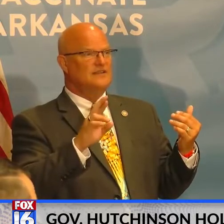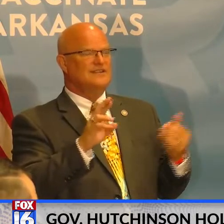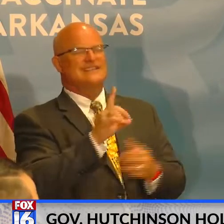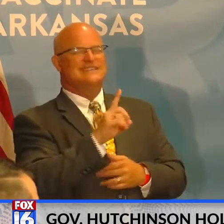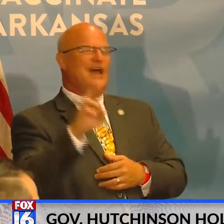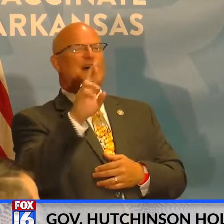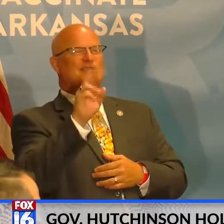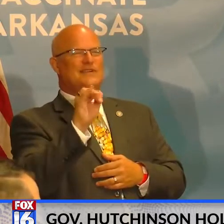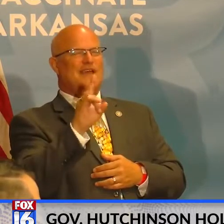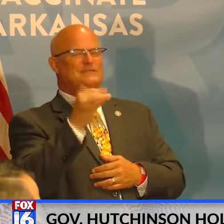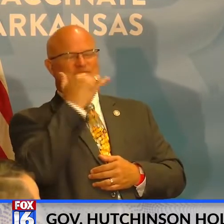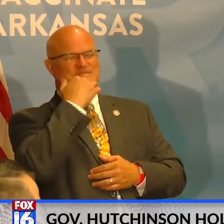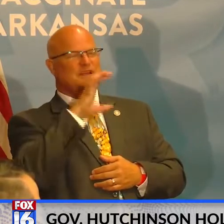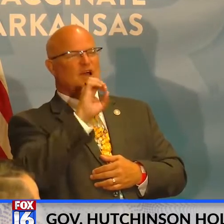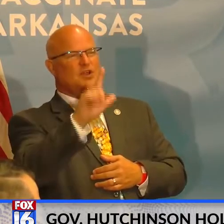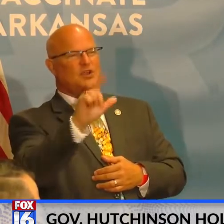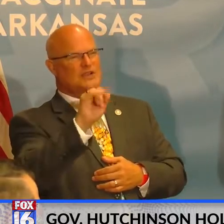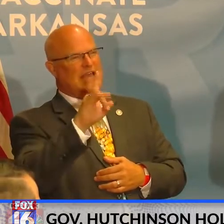Adair, you've graduated.